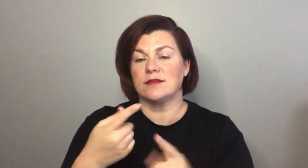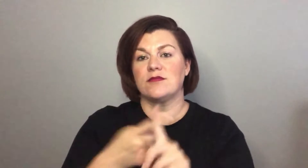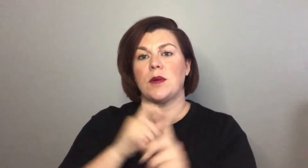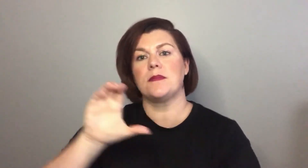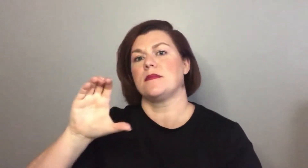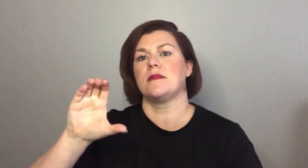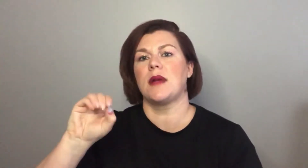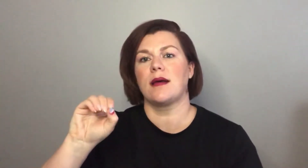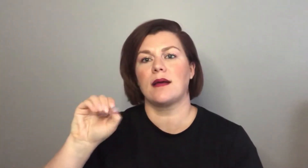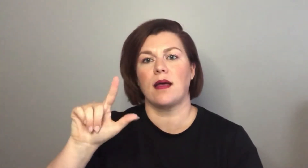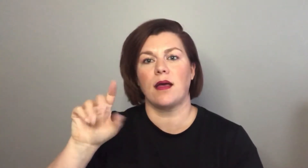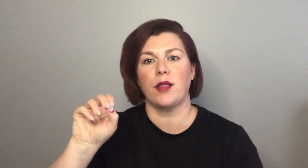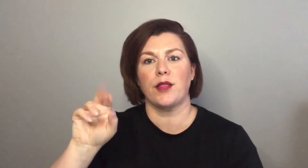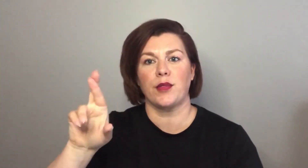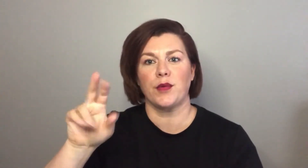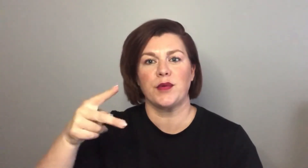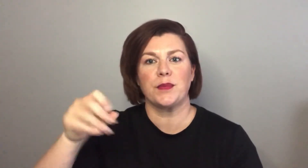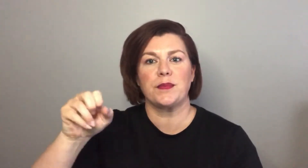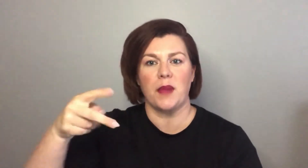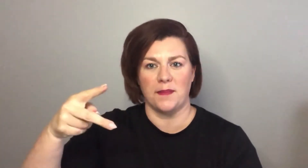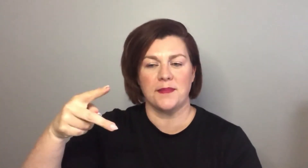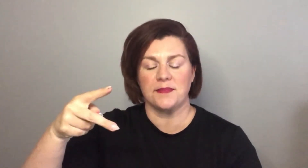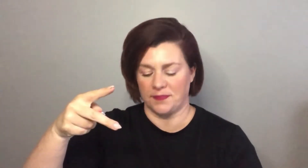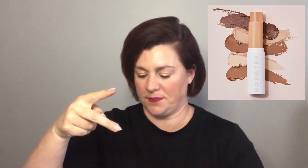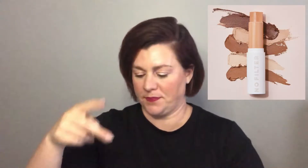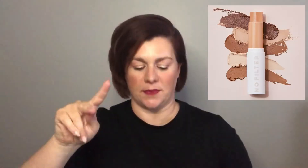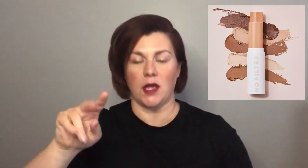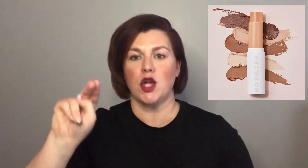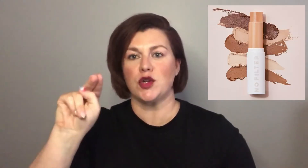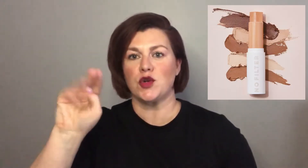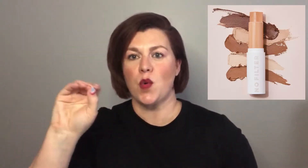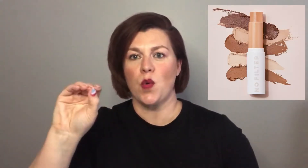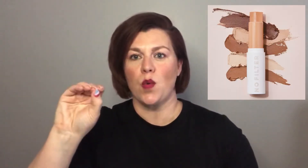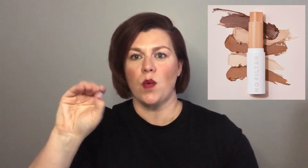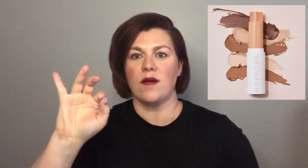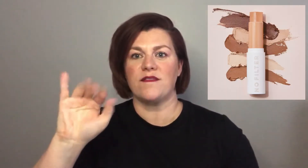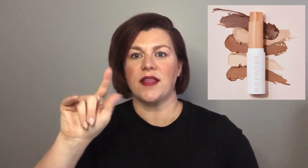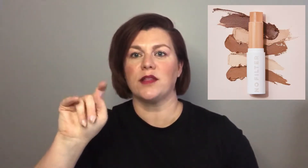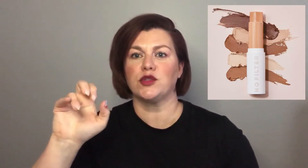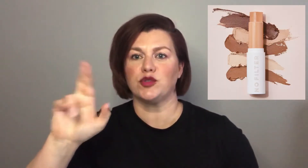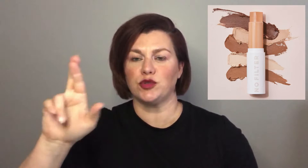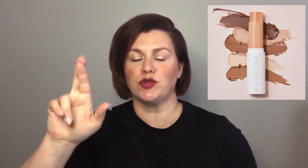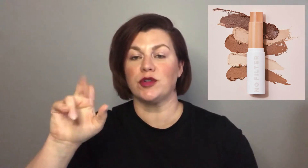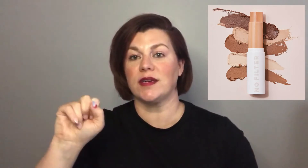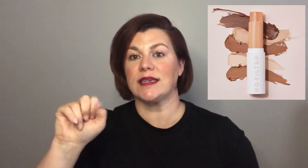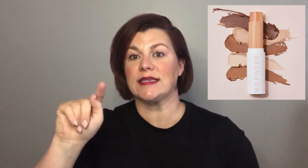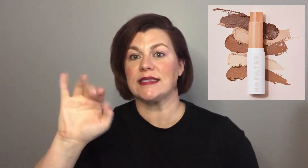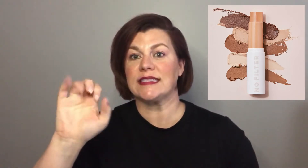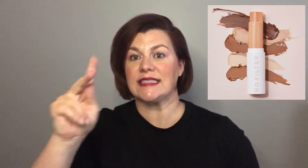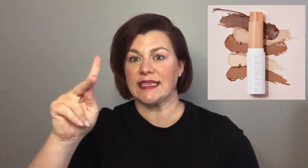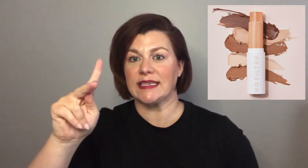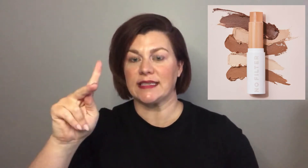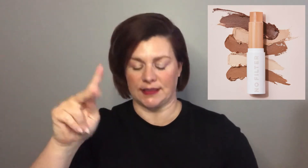or you know what I'm going to do with it so the first foundation is the color pop no filter stick